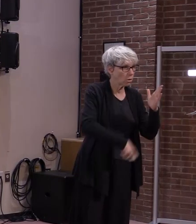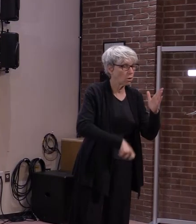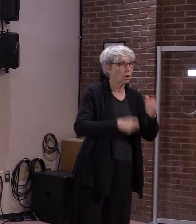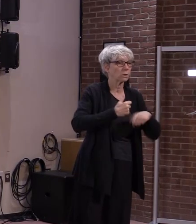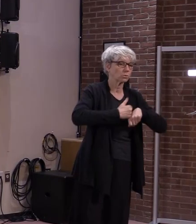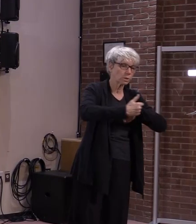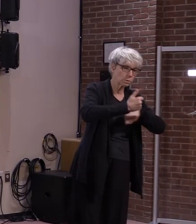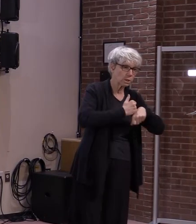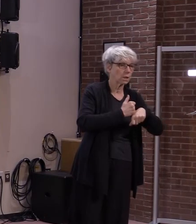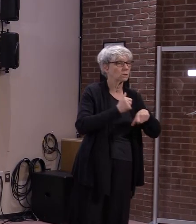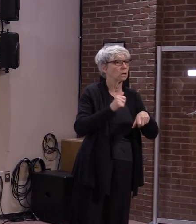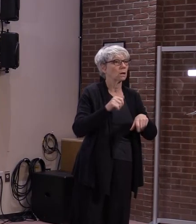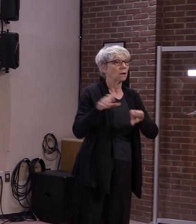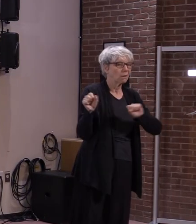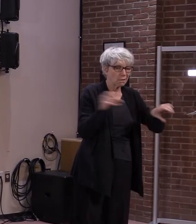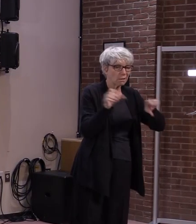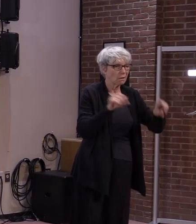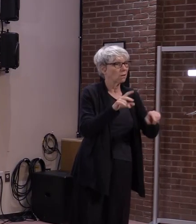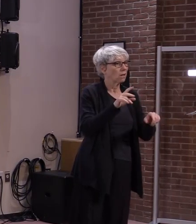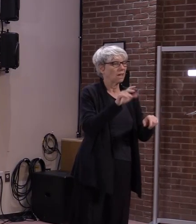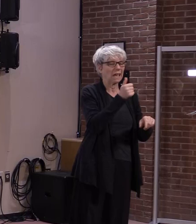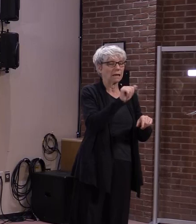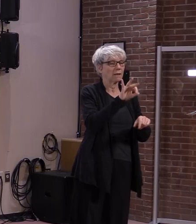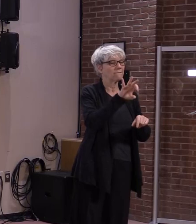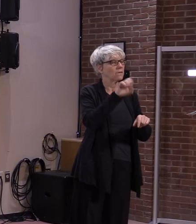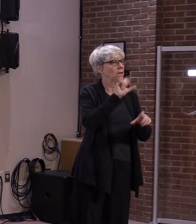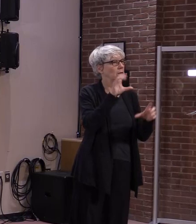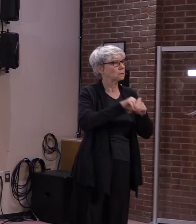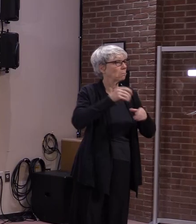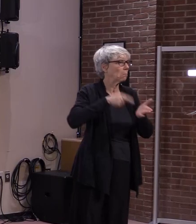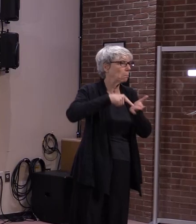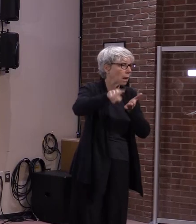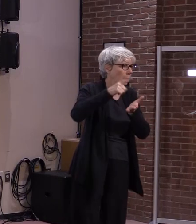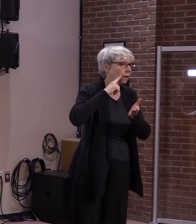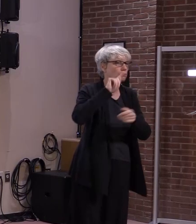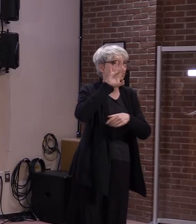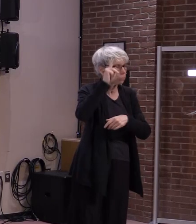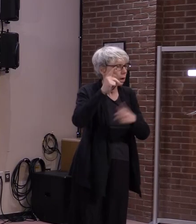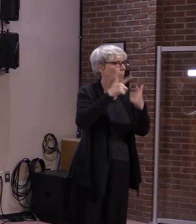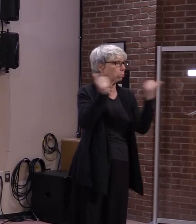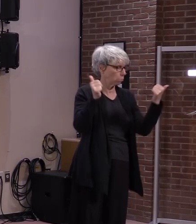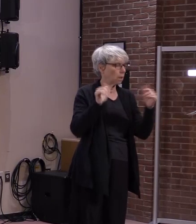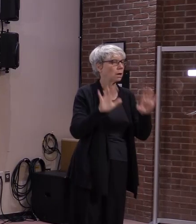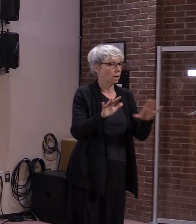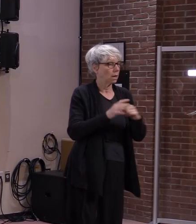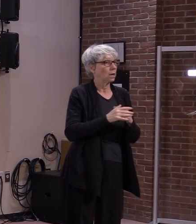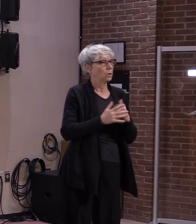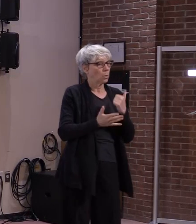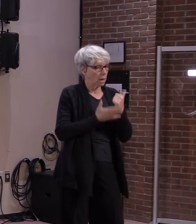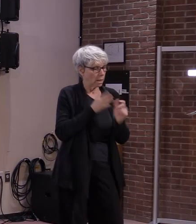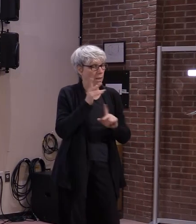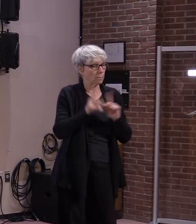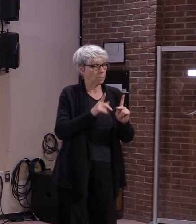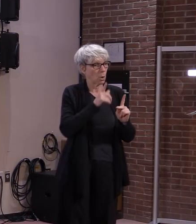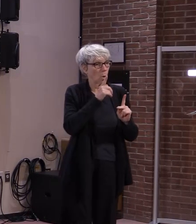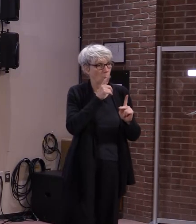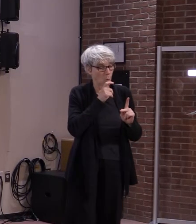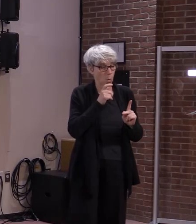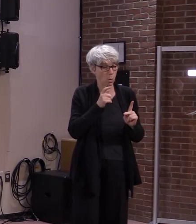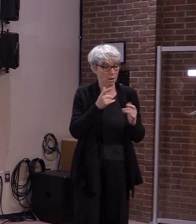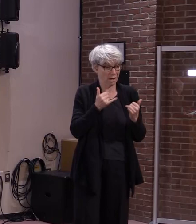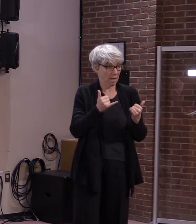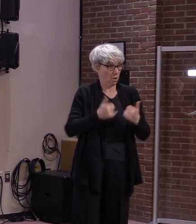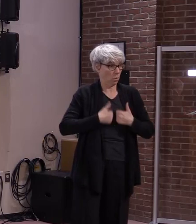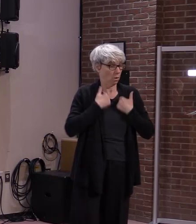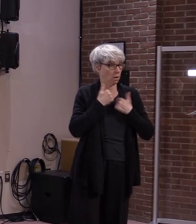fees is also potentially available to help households in motels transition